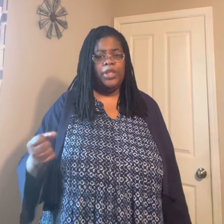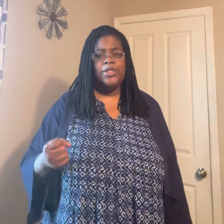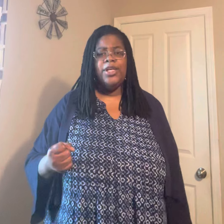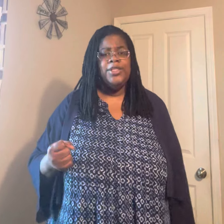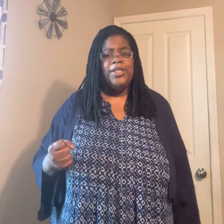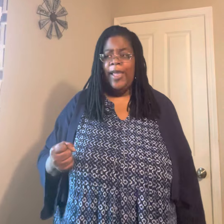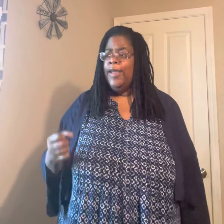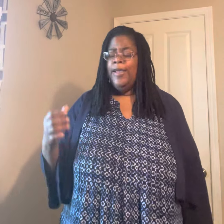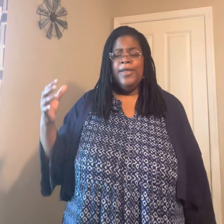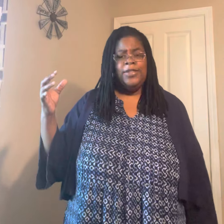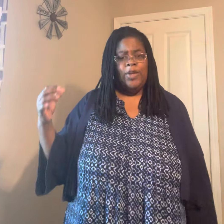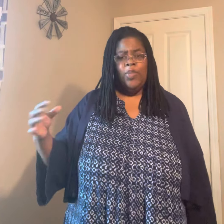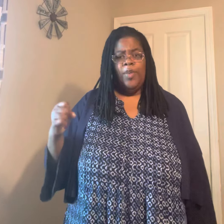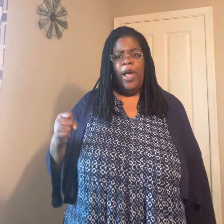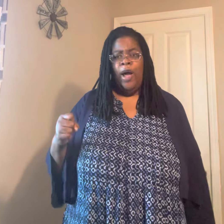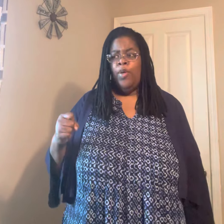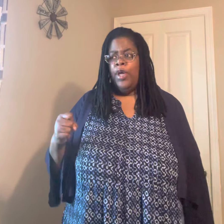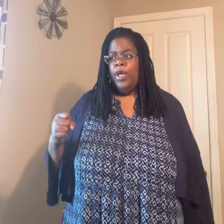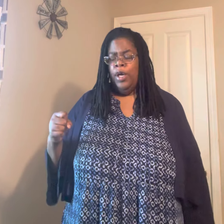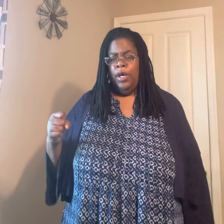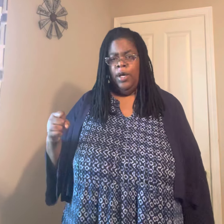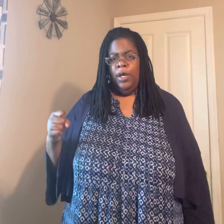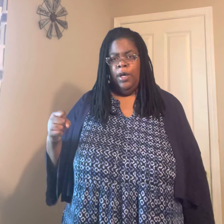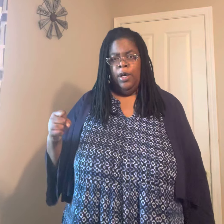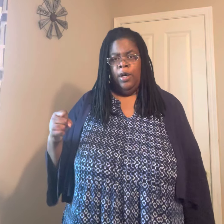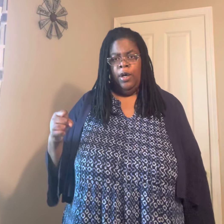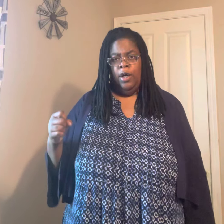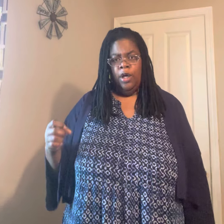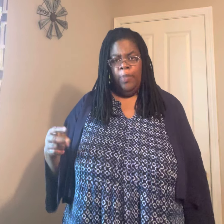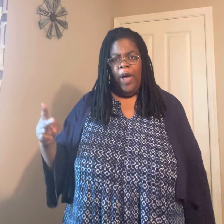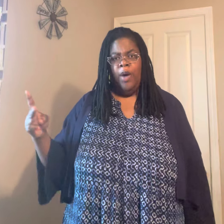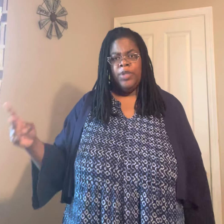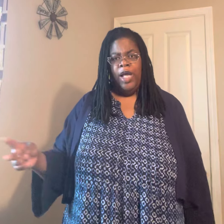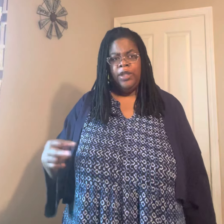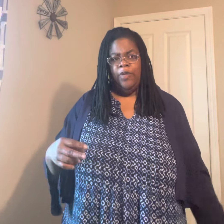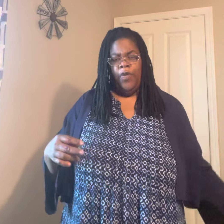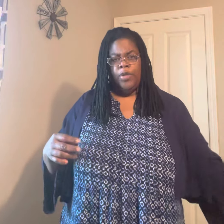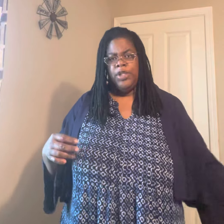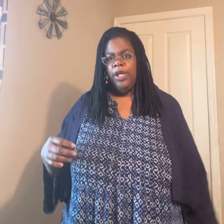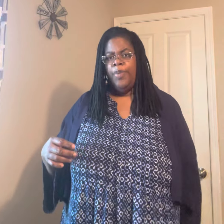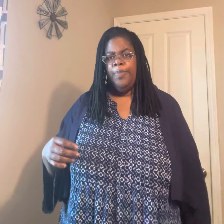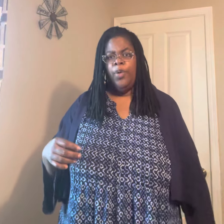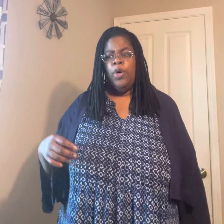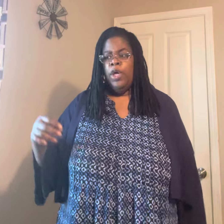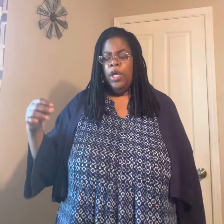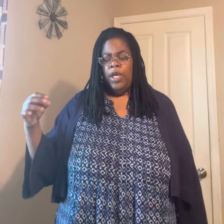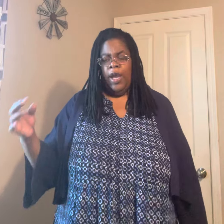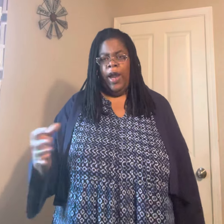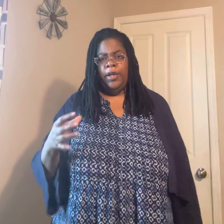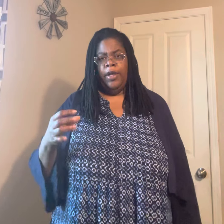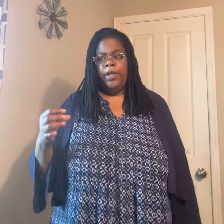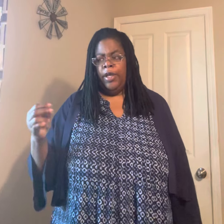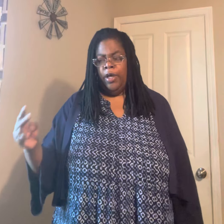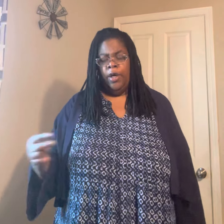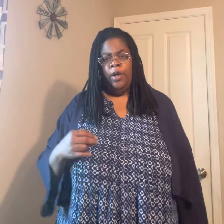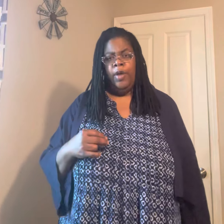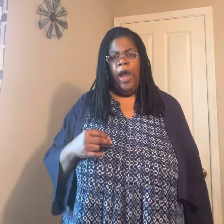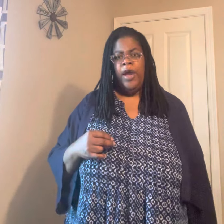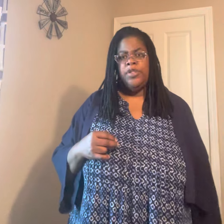this done today. So he went out a couple of hours after the first set of people he hired and hired some